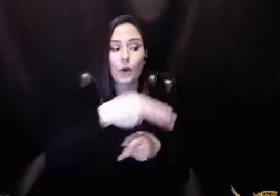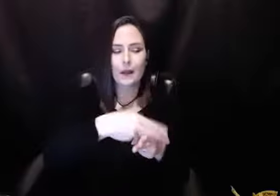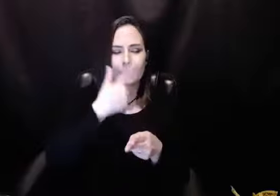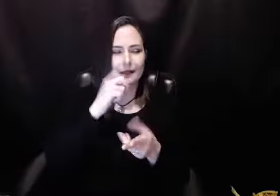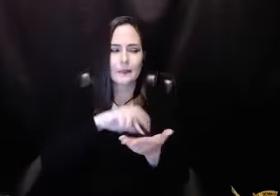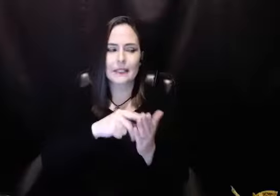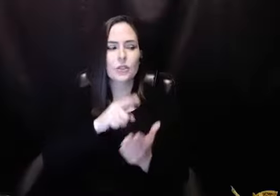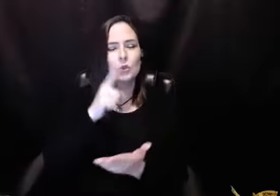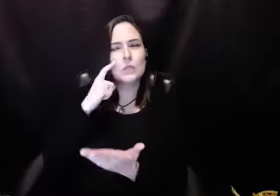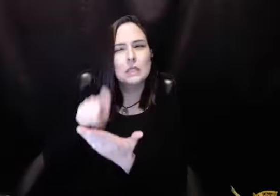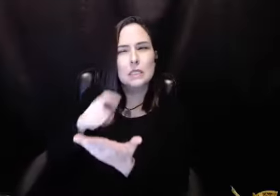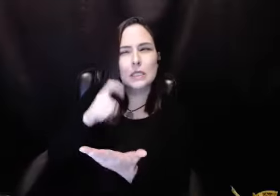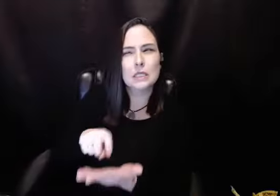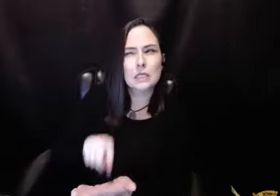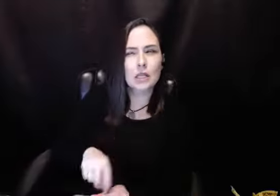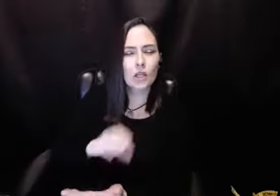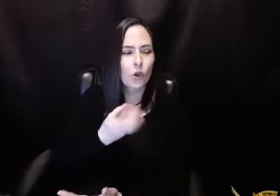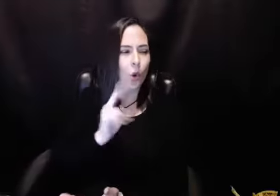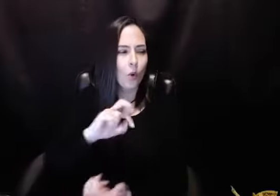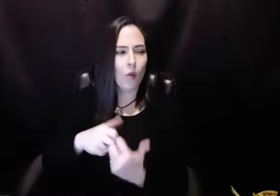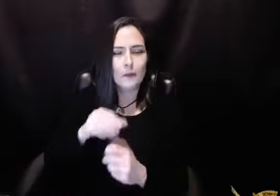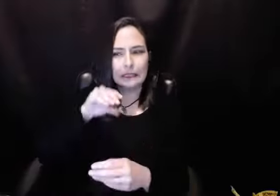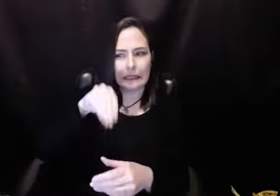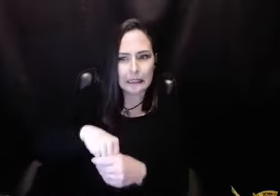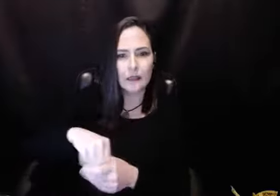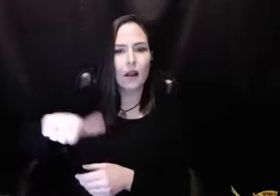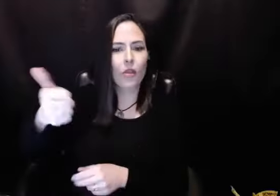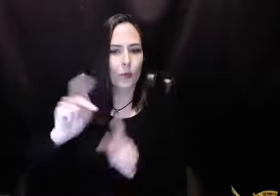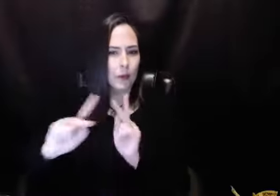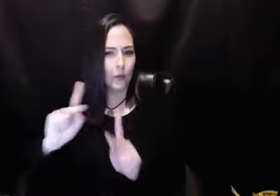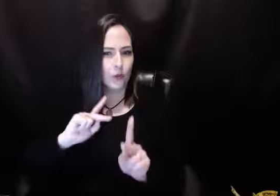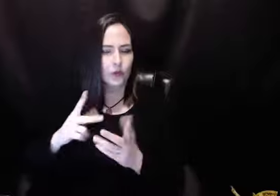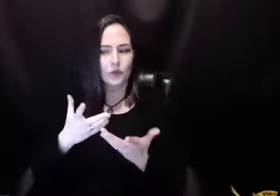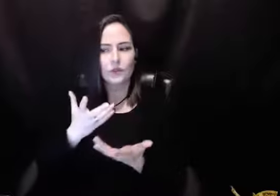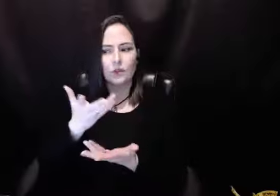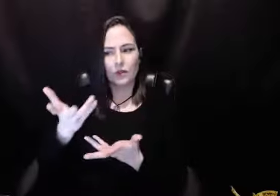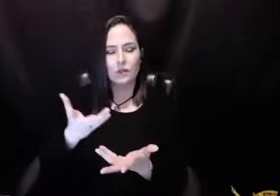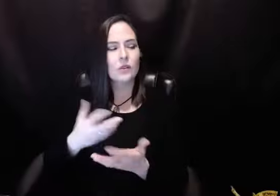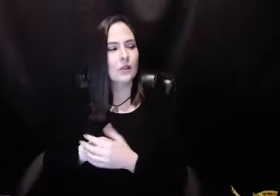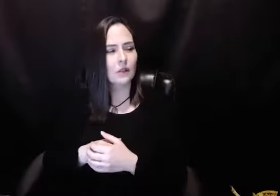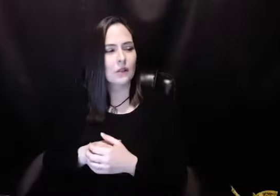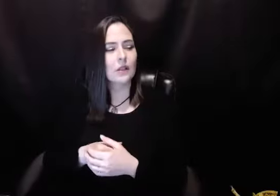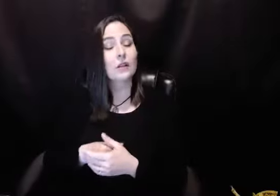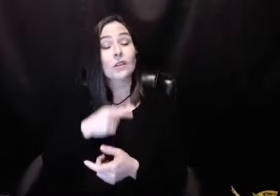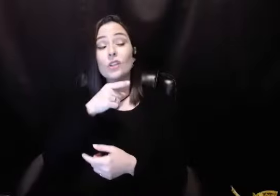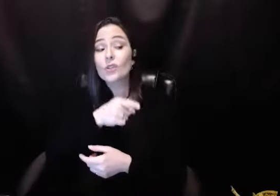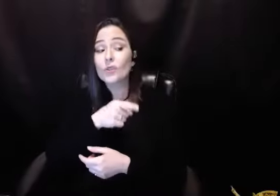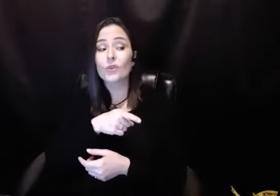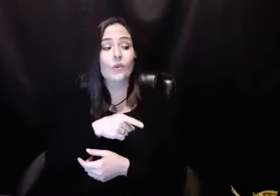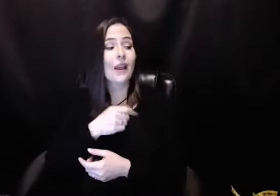put yours at the top. Because we hate seeing our defects in others more than anything else. She